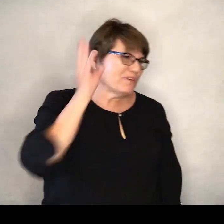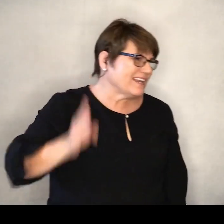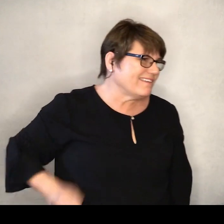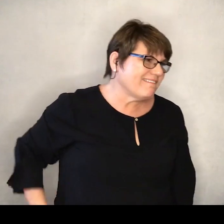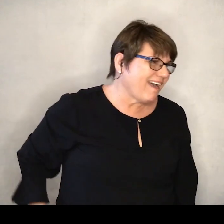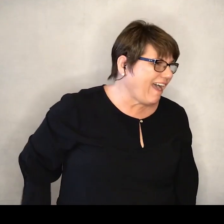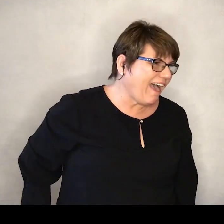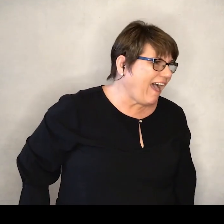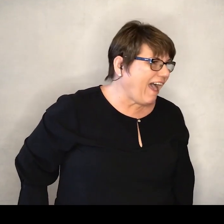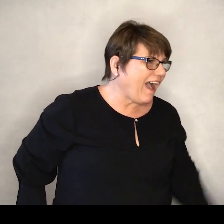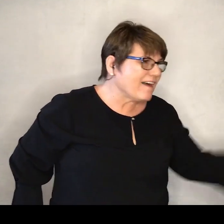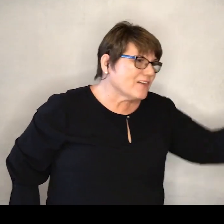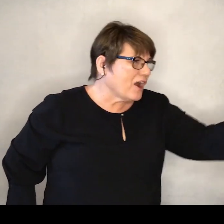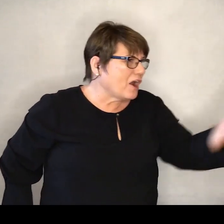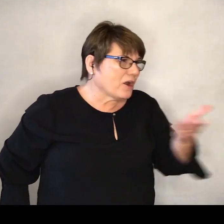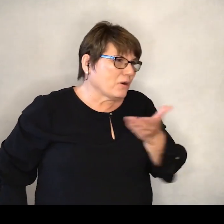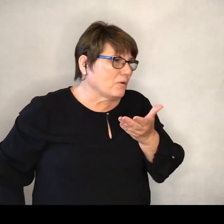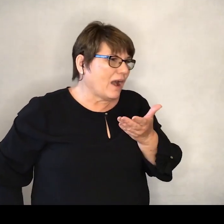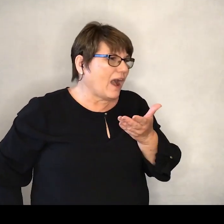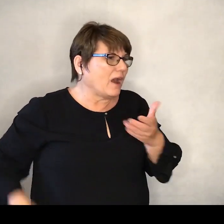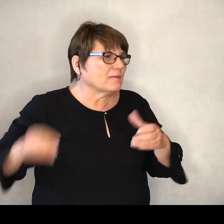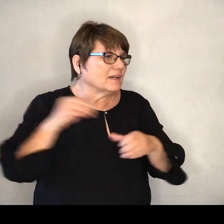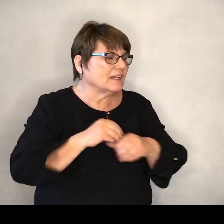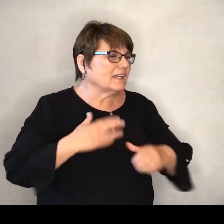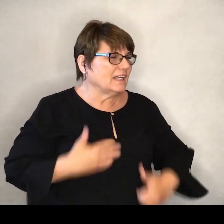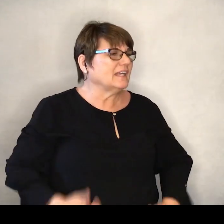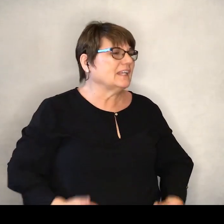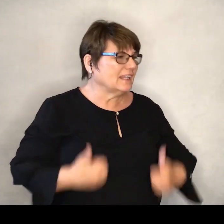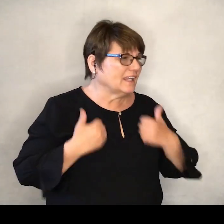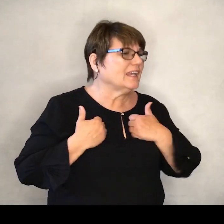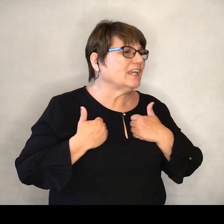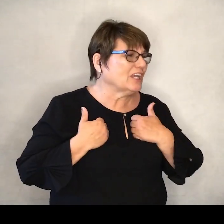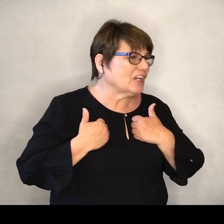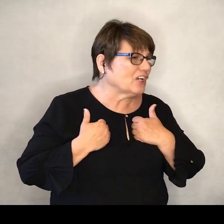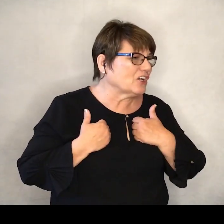be welcome here.